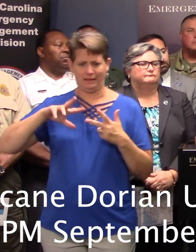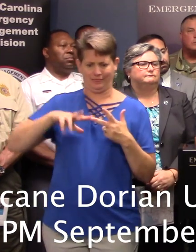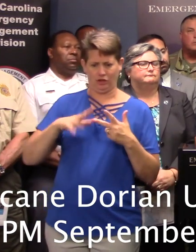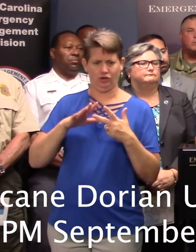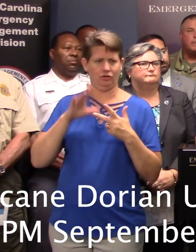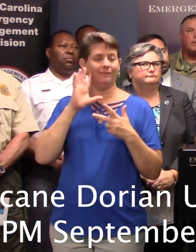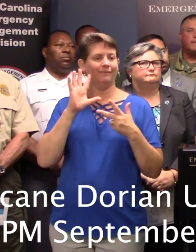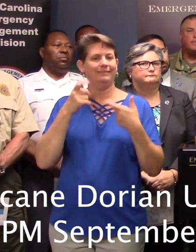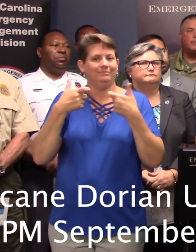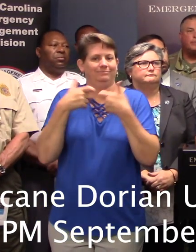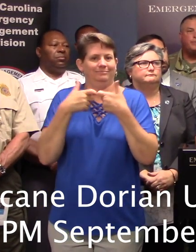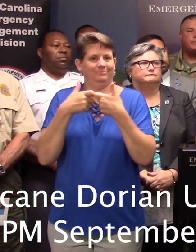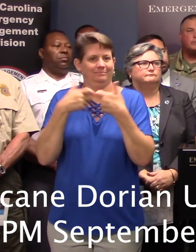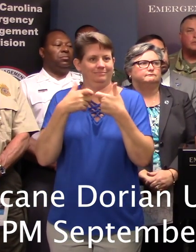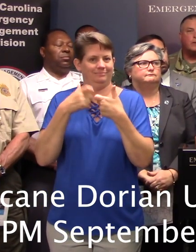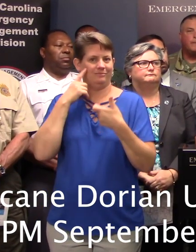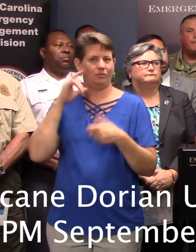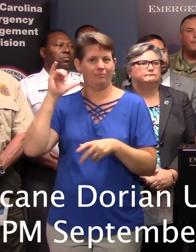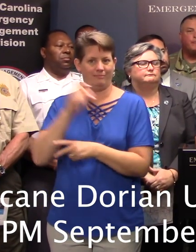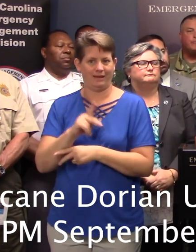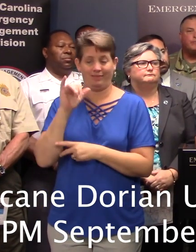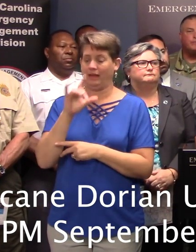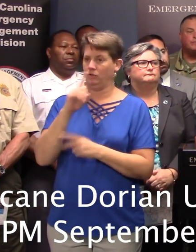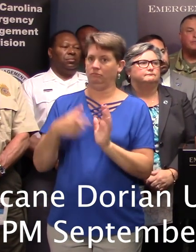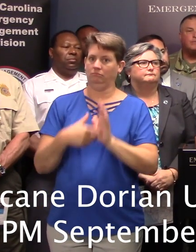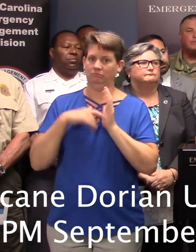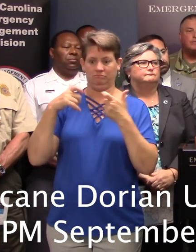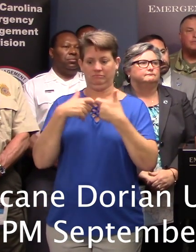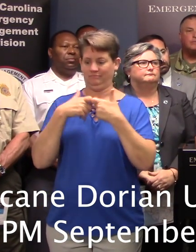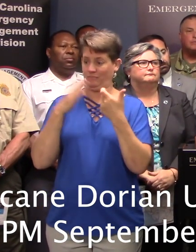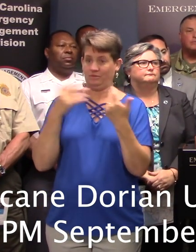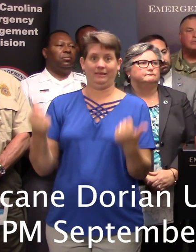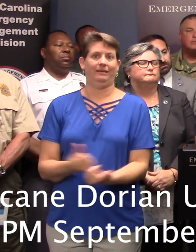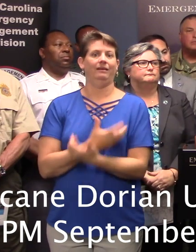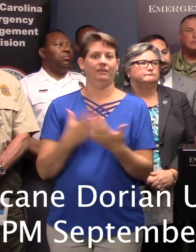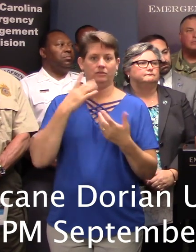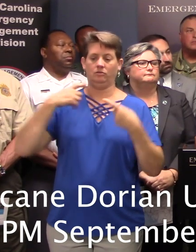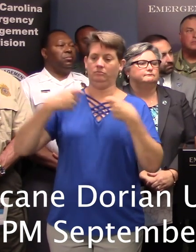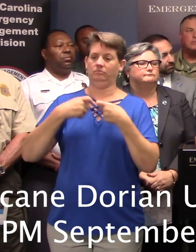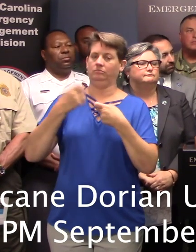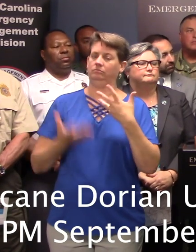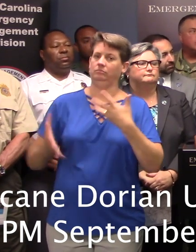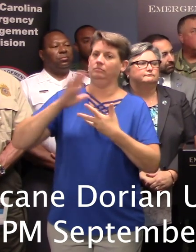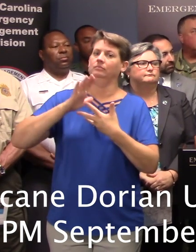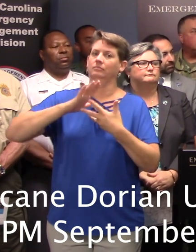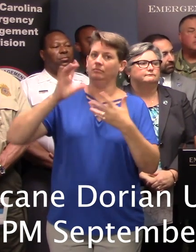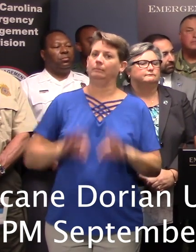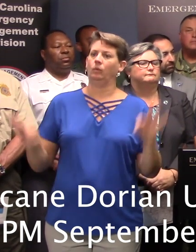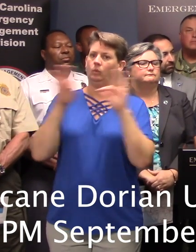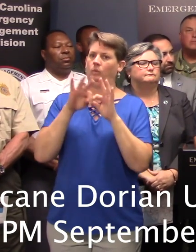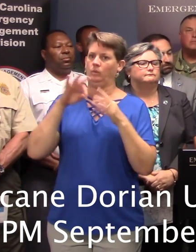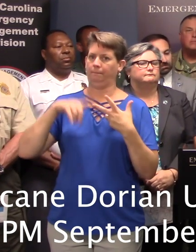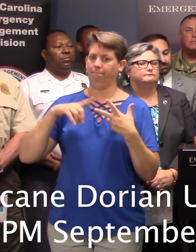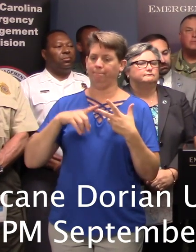restoration piece of it. So we rely on energy pretty much in everything we do, so getting that up and running is certainly a top priority. At the same